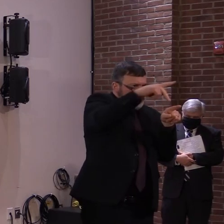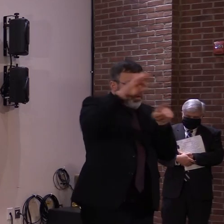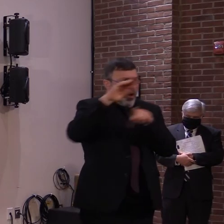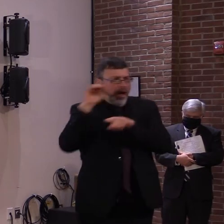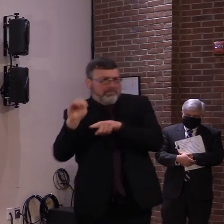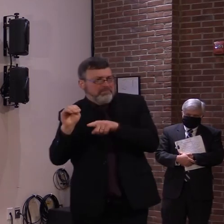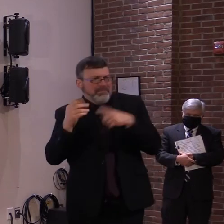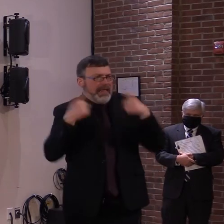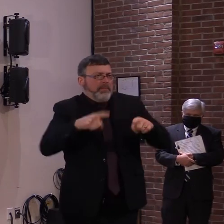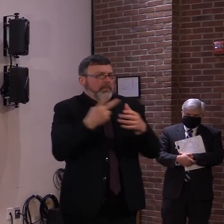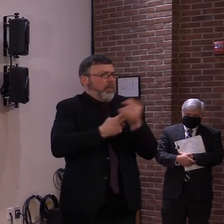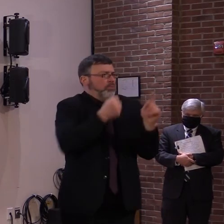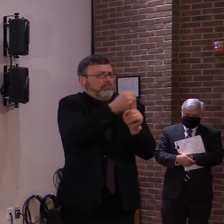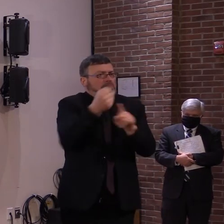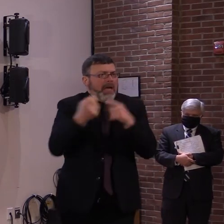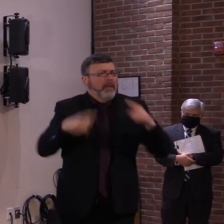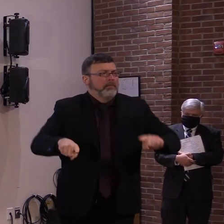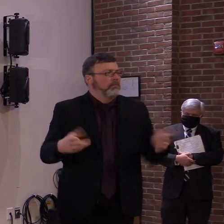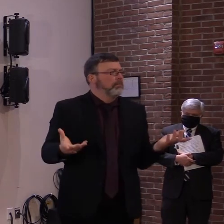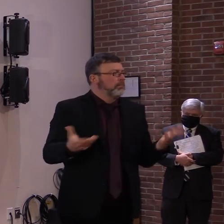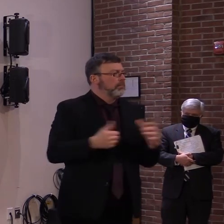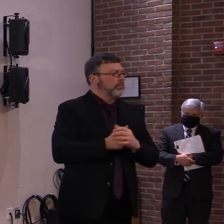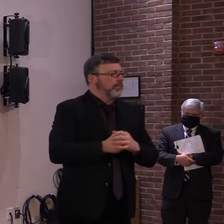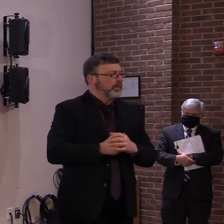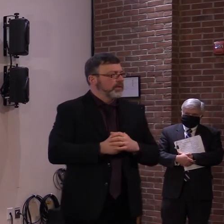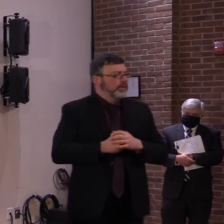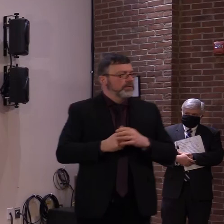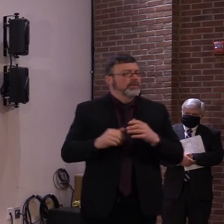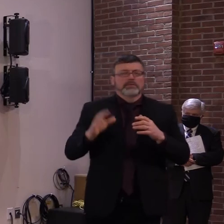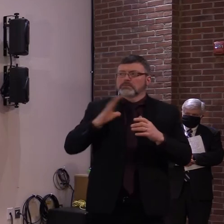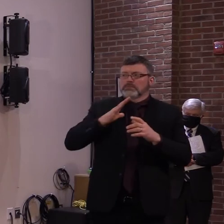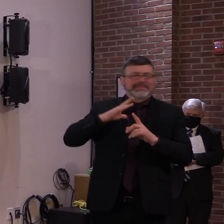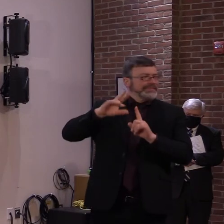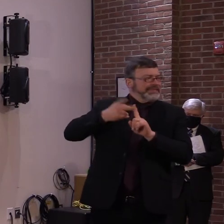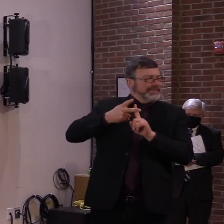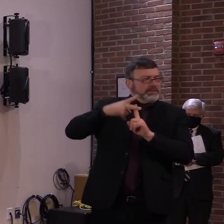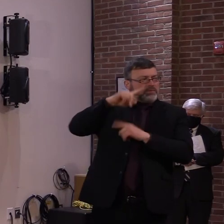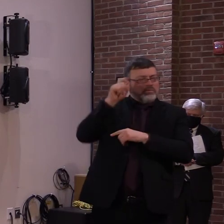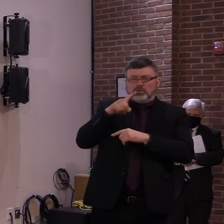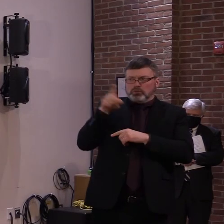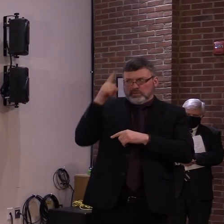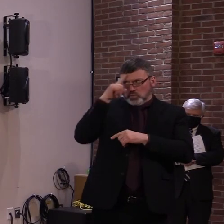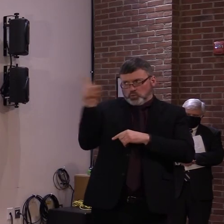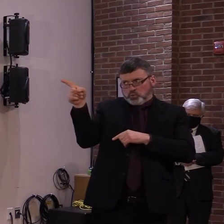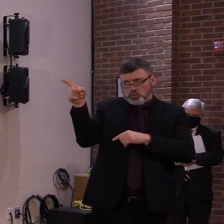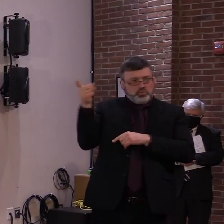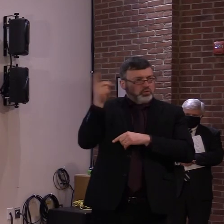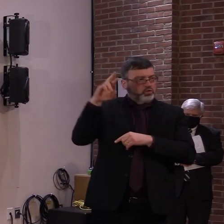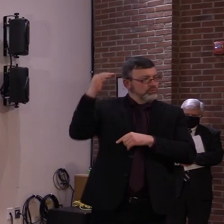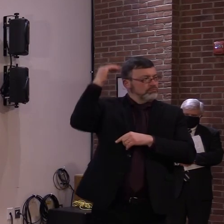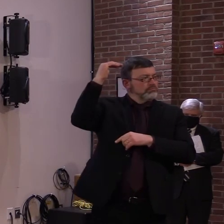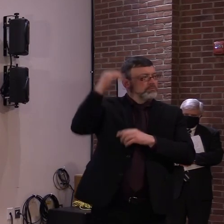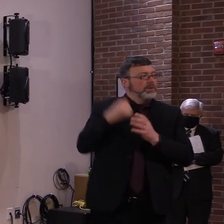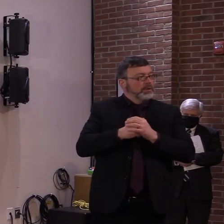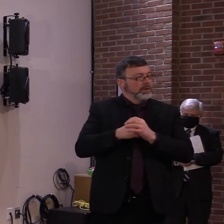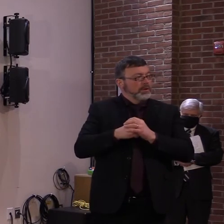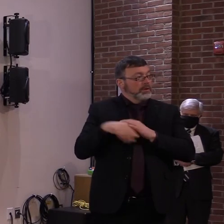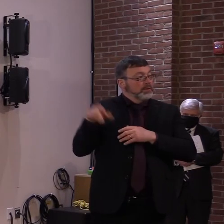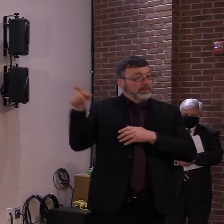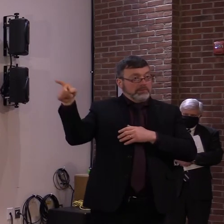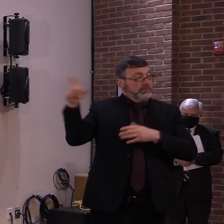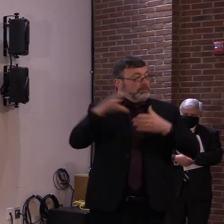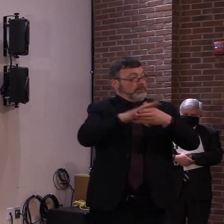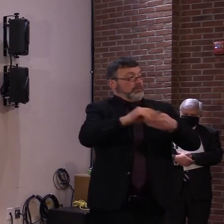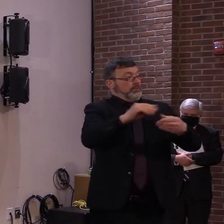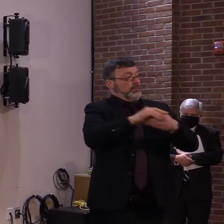Okay, thank you. And Dr. Levine, while you're at the podium, you've mentioned don't call your healthcare providers or hospitals to